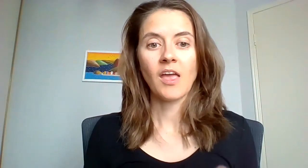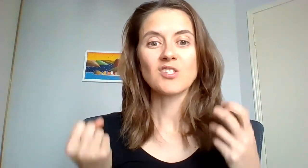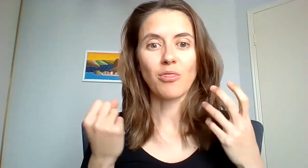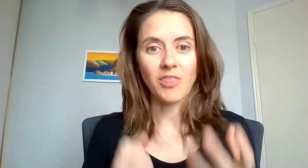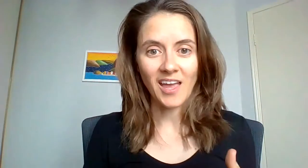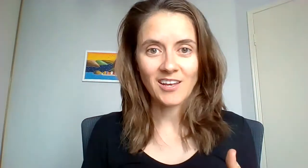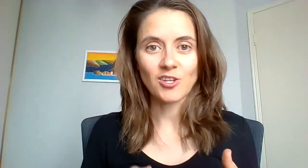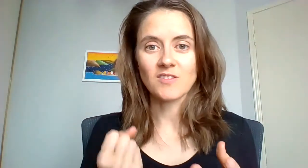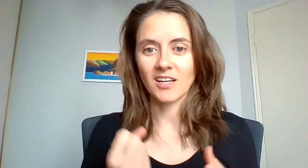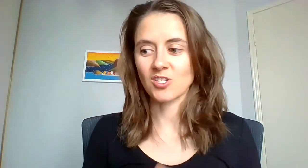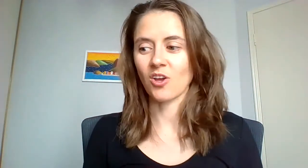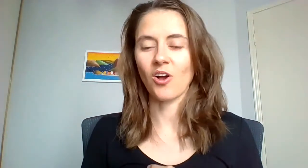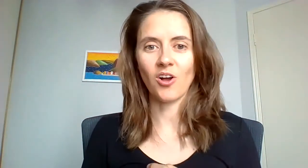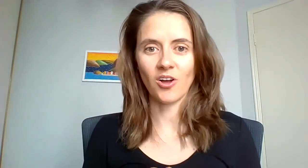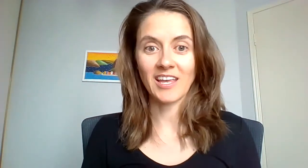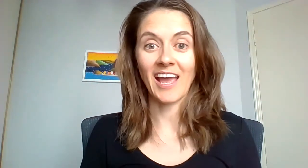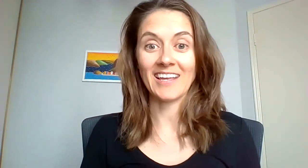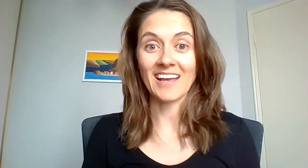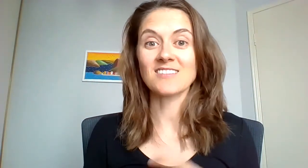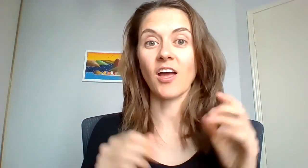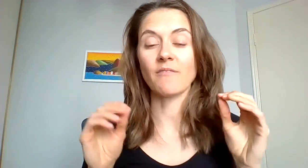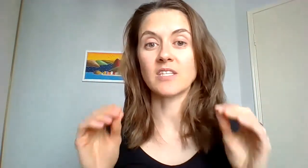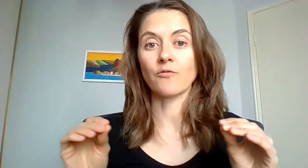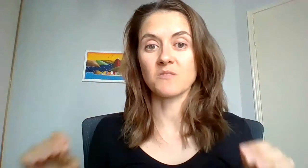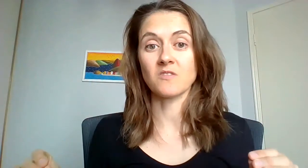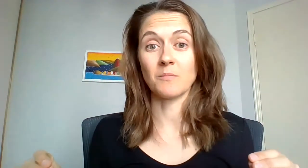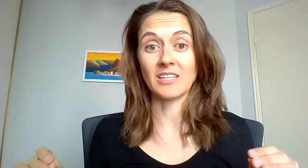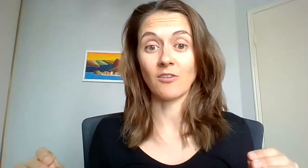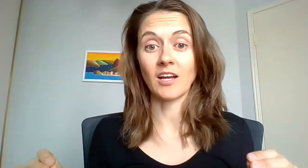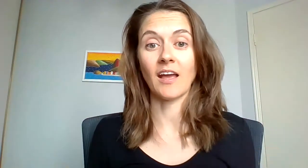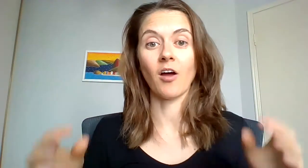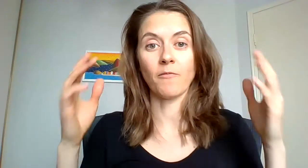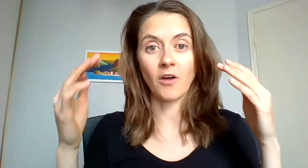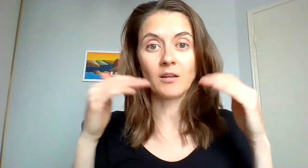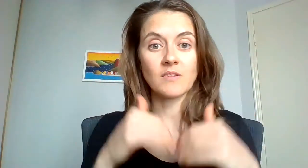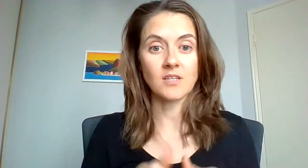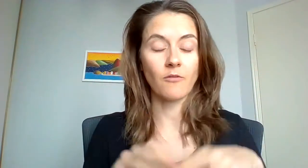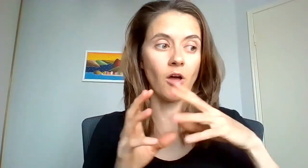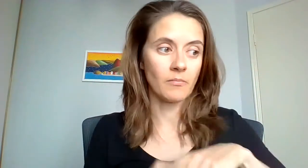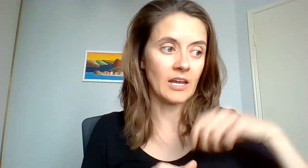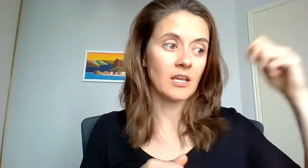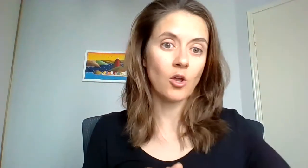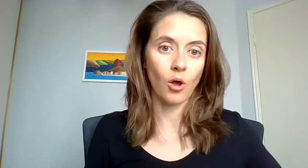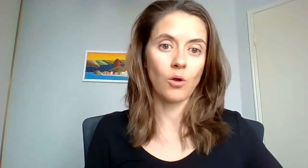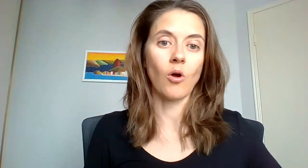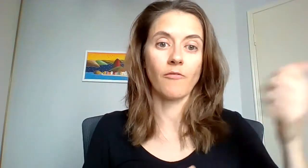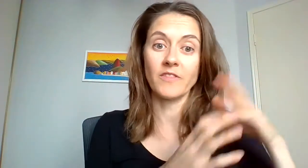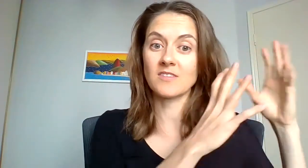So then you start to go oh okay yes I have self-responsibility right now, I'm finding my stuff, I'm letting it go off on the